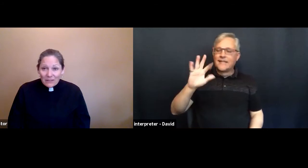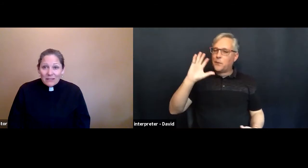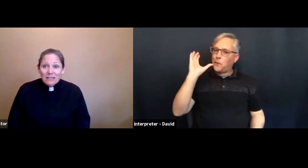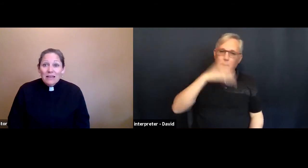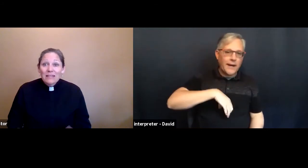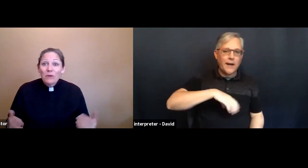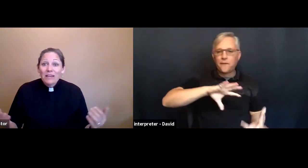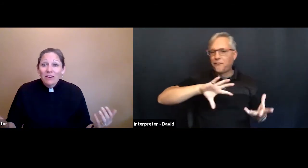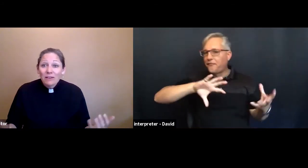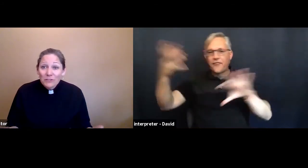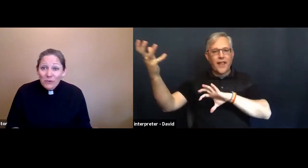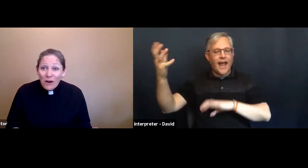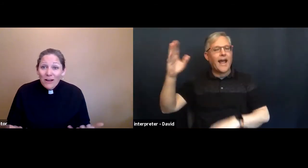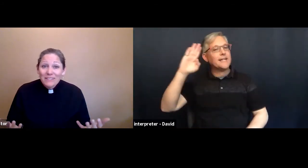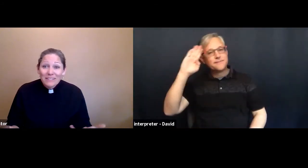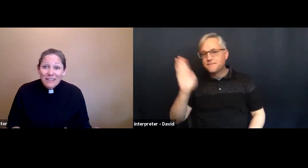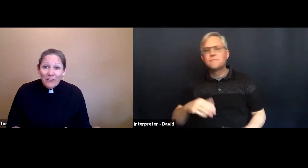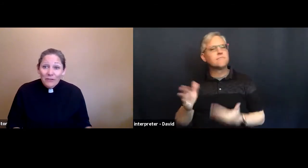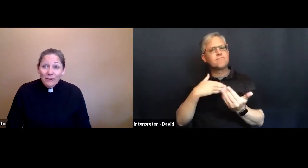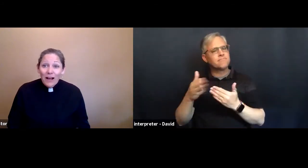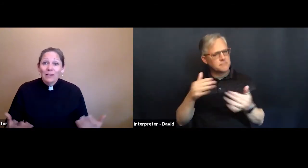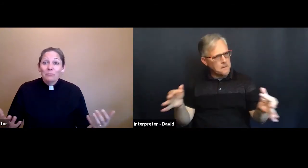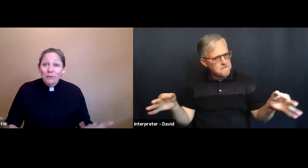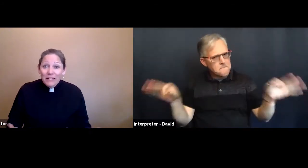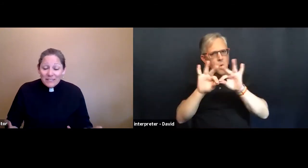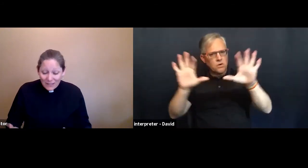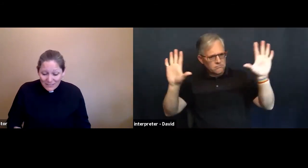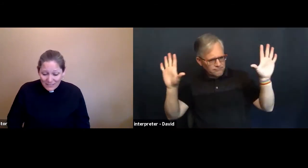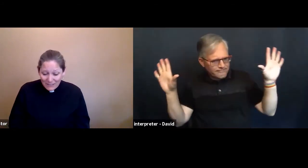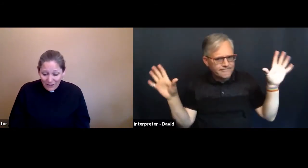that we are drawn together God brings us together